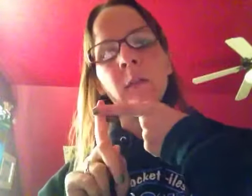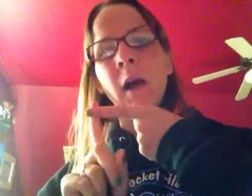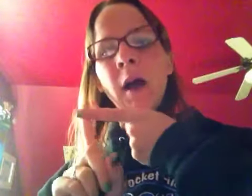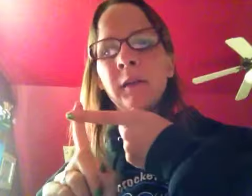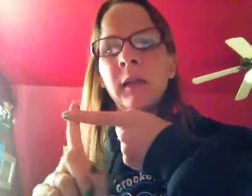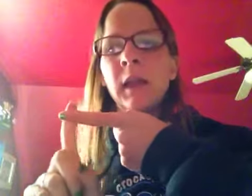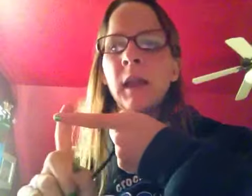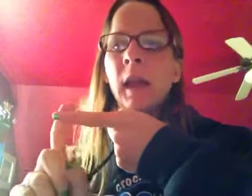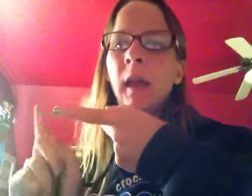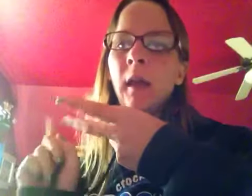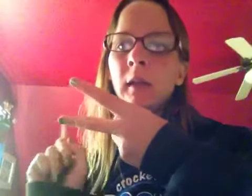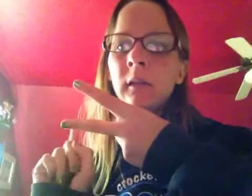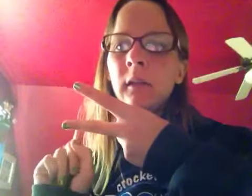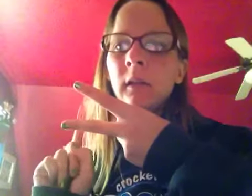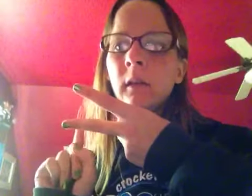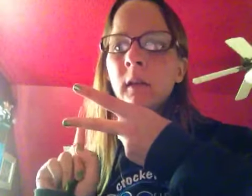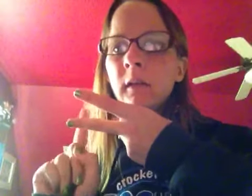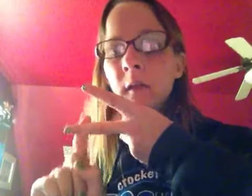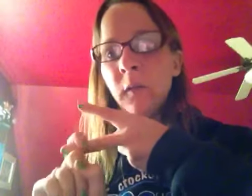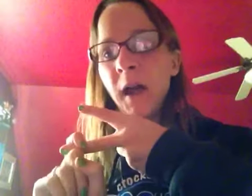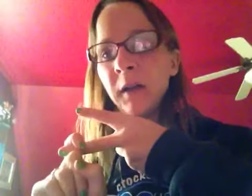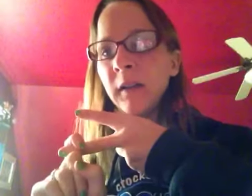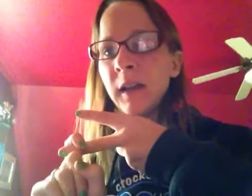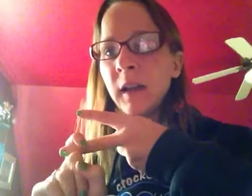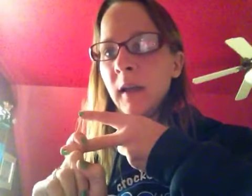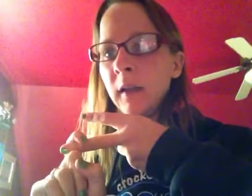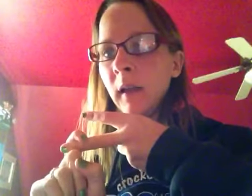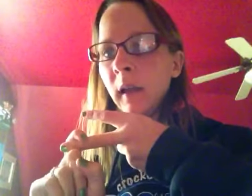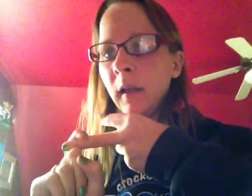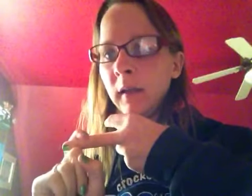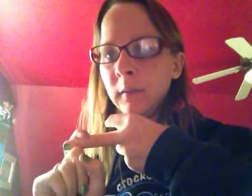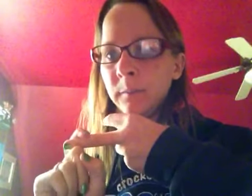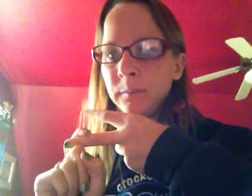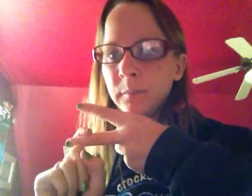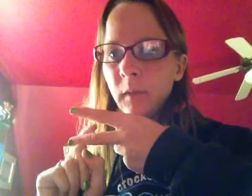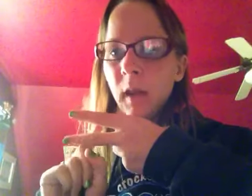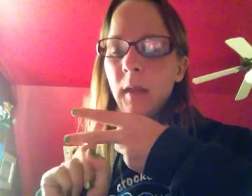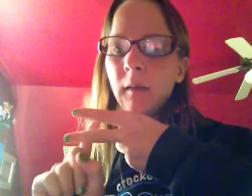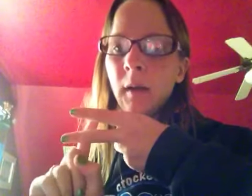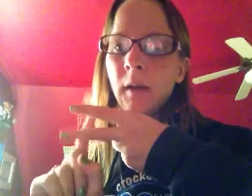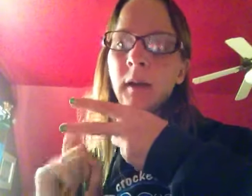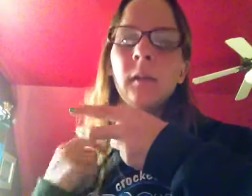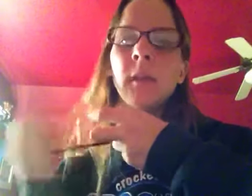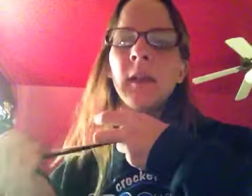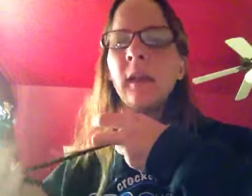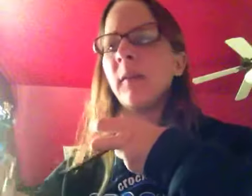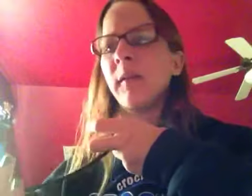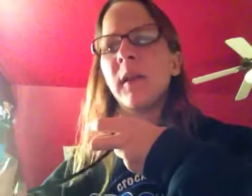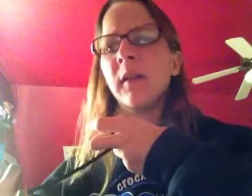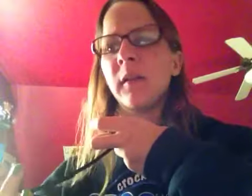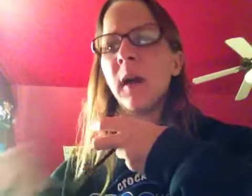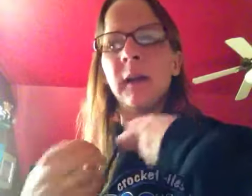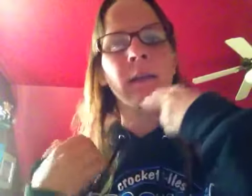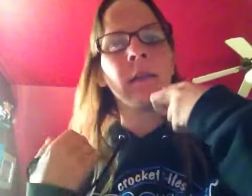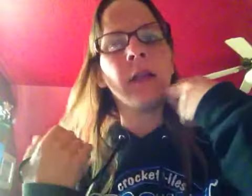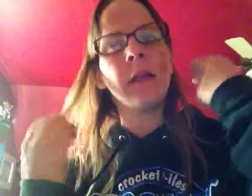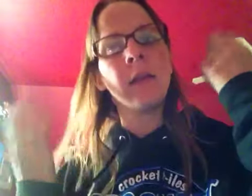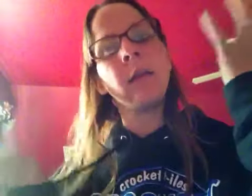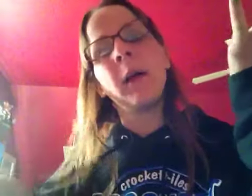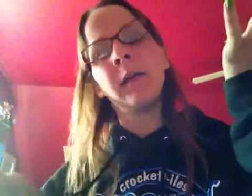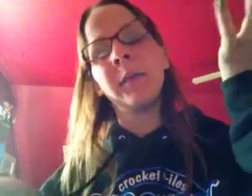pottery and they fire it and and they fire it. You can paint it like whatever color you want. It's like, it's a pottery